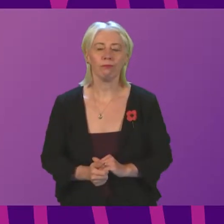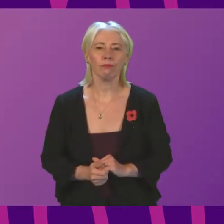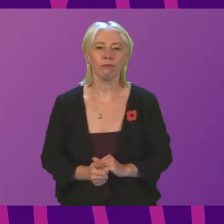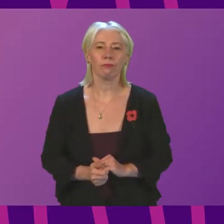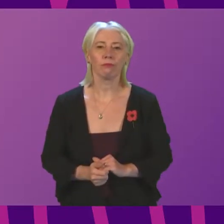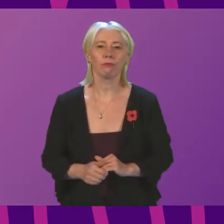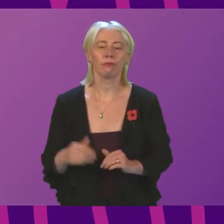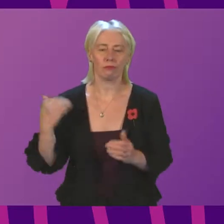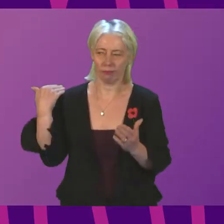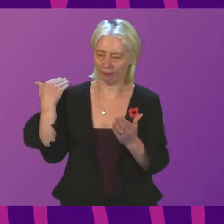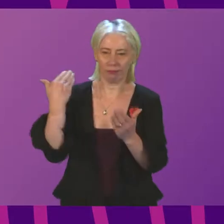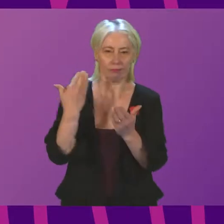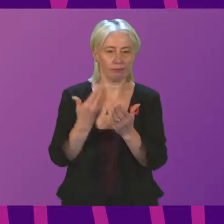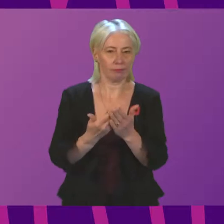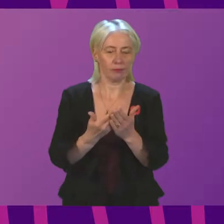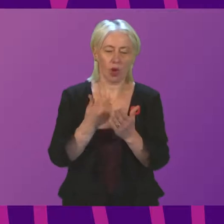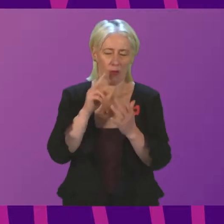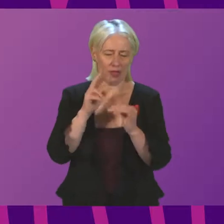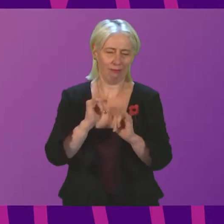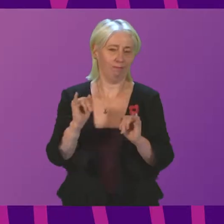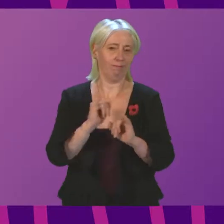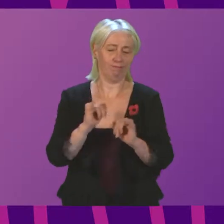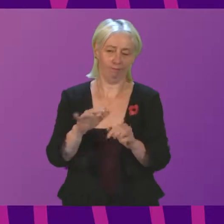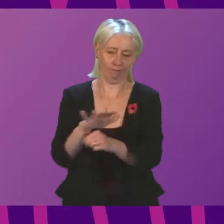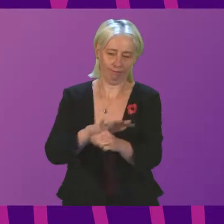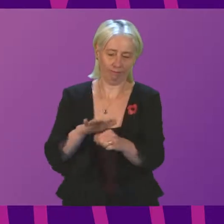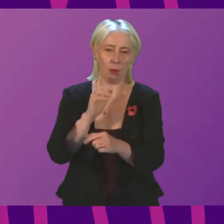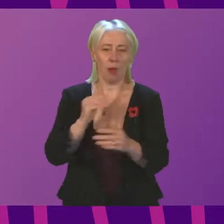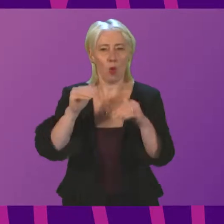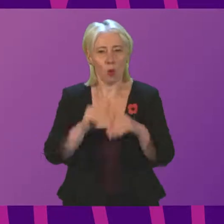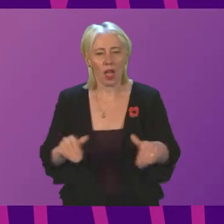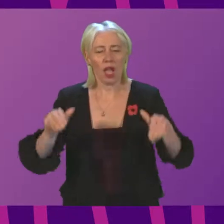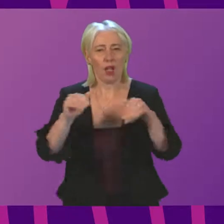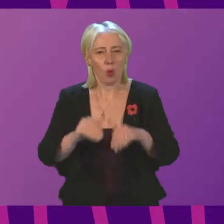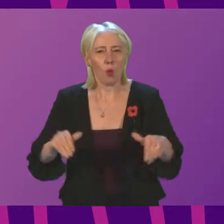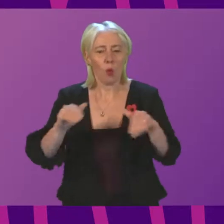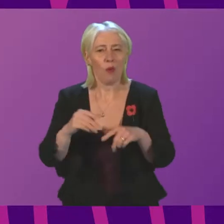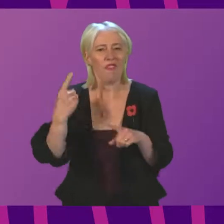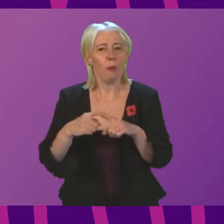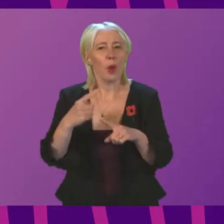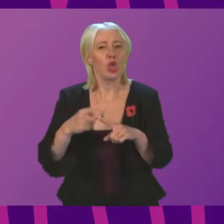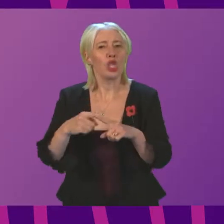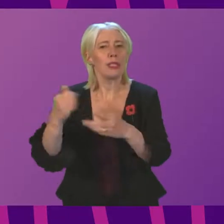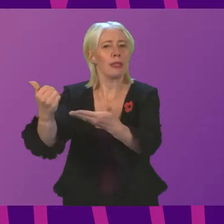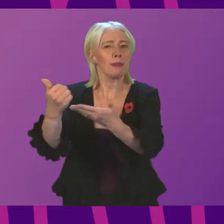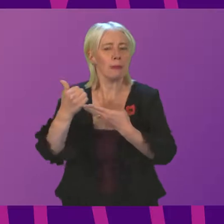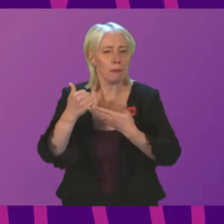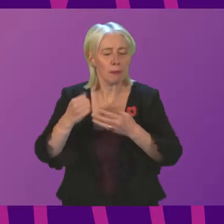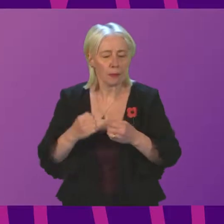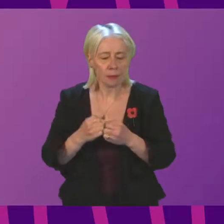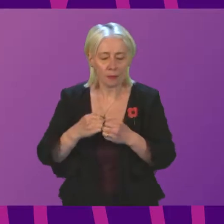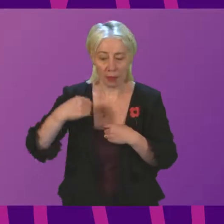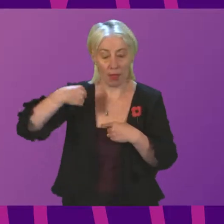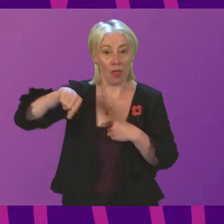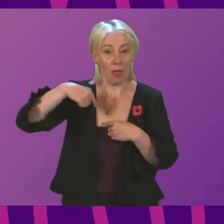For months, we've seen tragic cases of people waiting far too long for emergency help. We heard this week